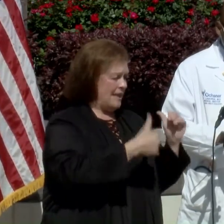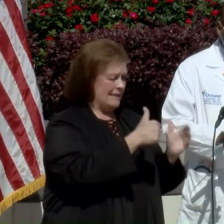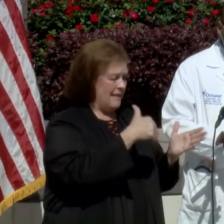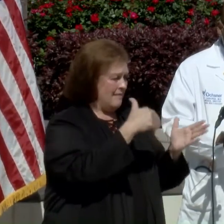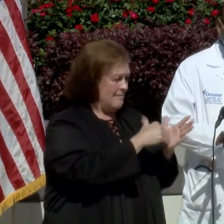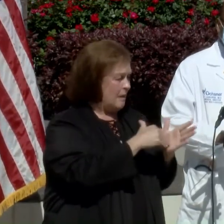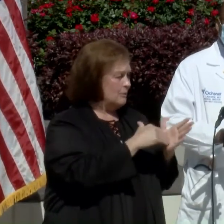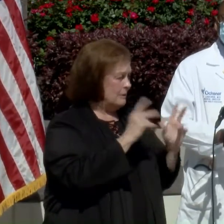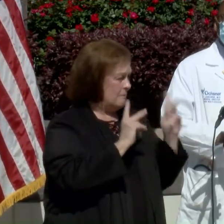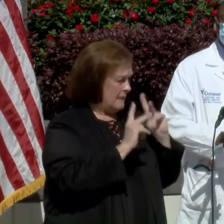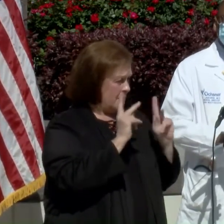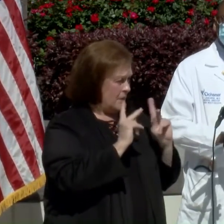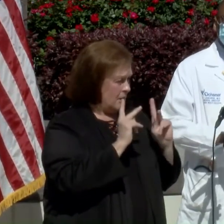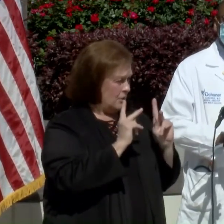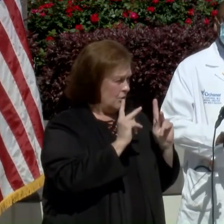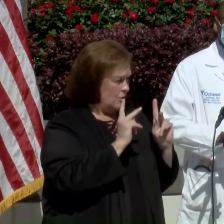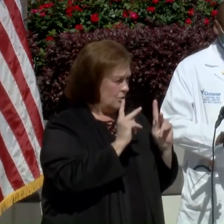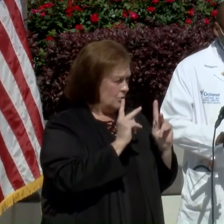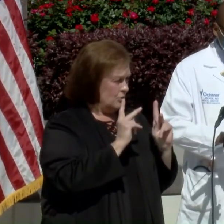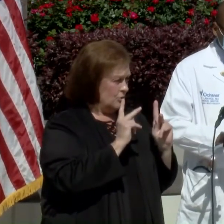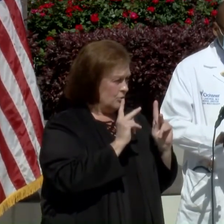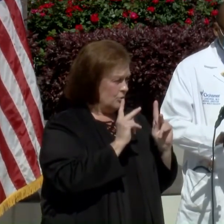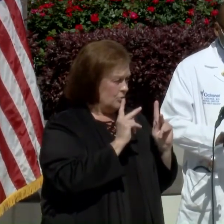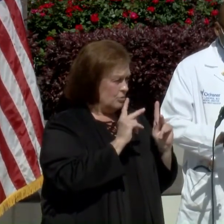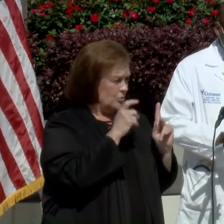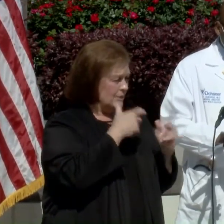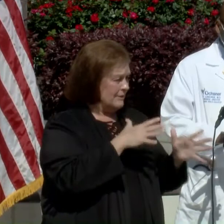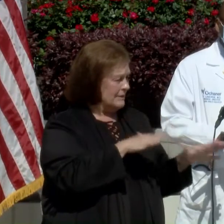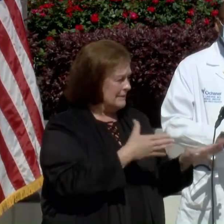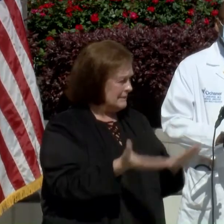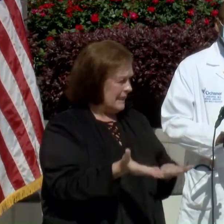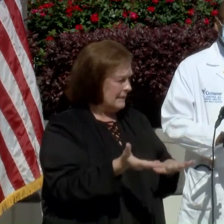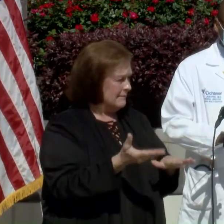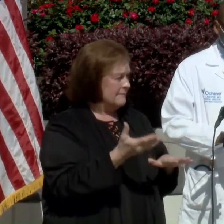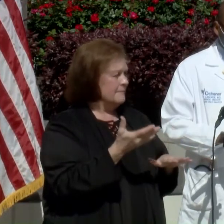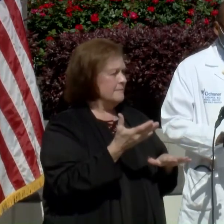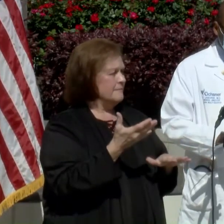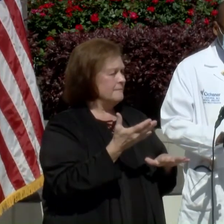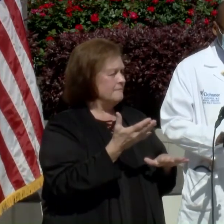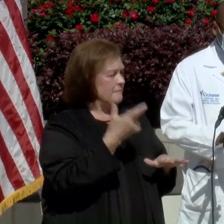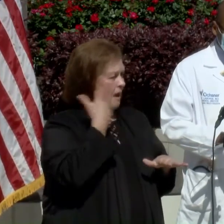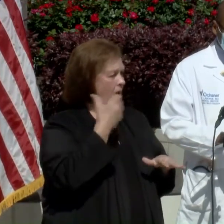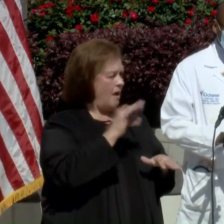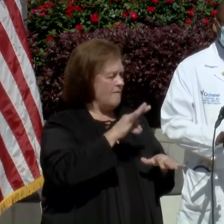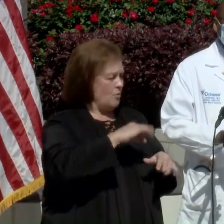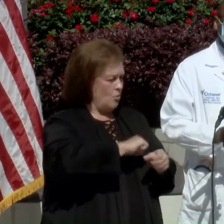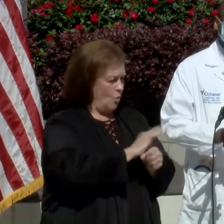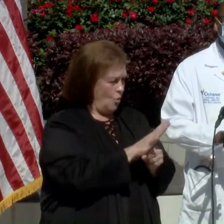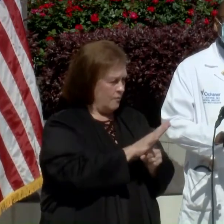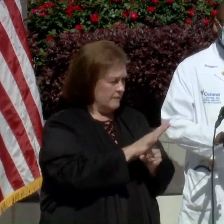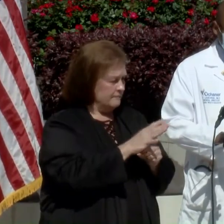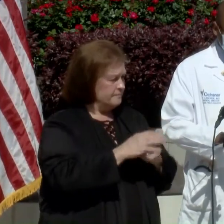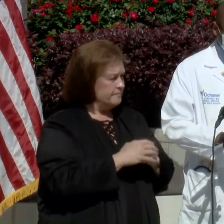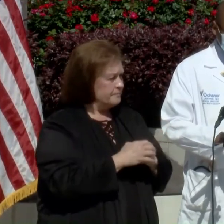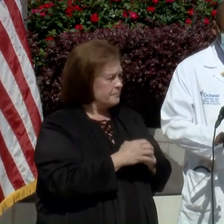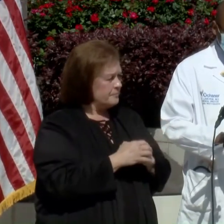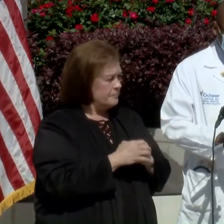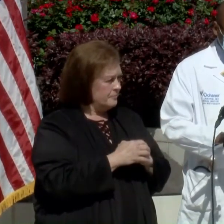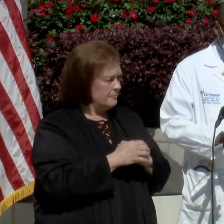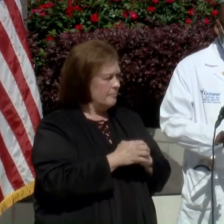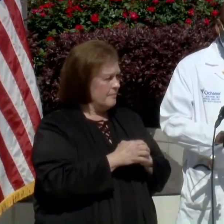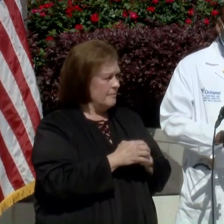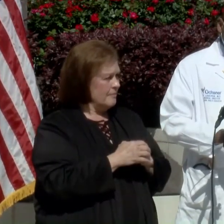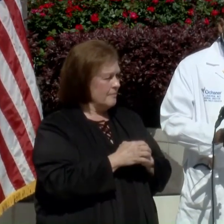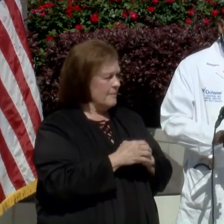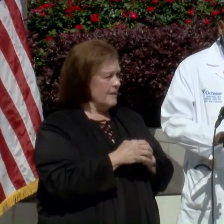residents have lost their battle against COVID-19, a sobering milestone